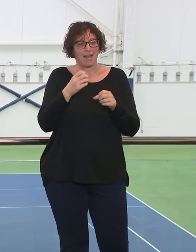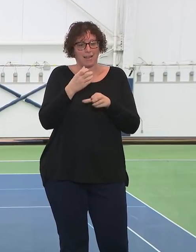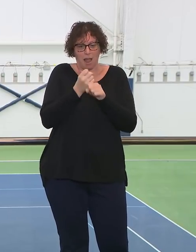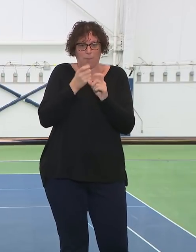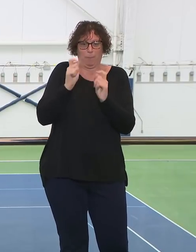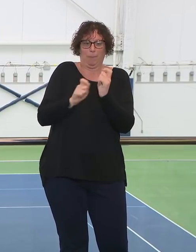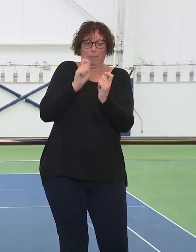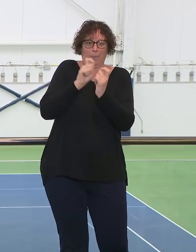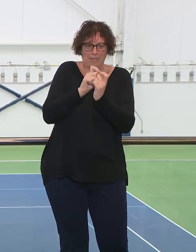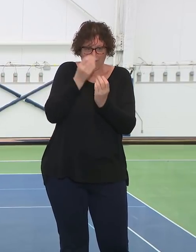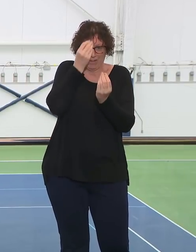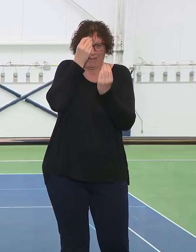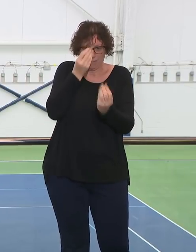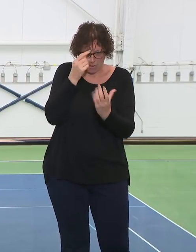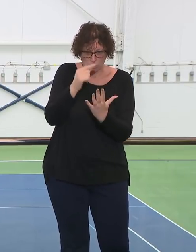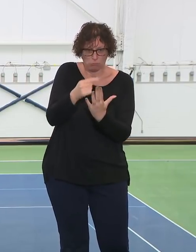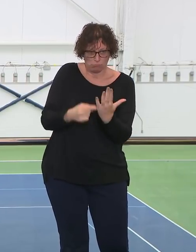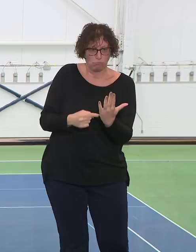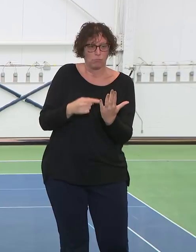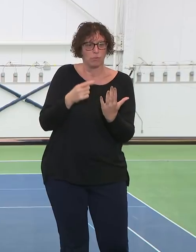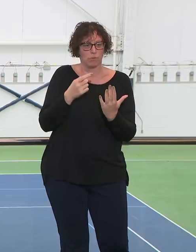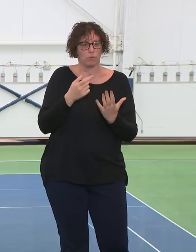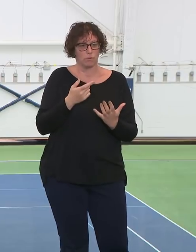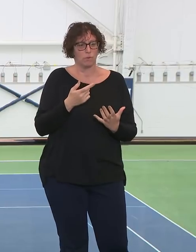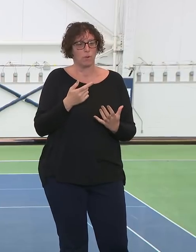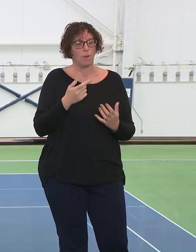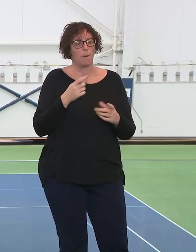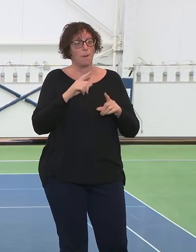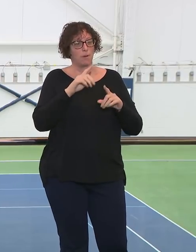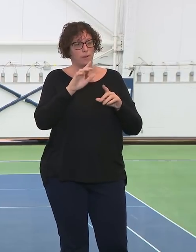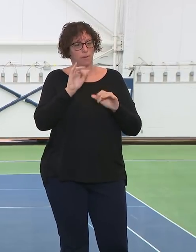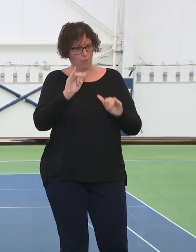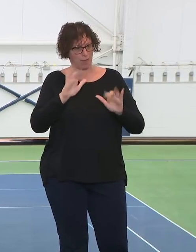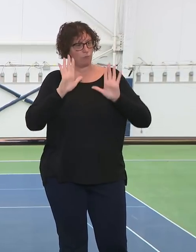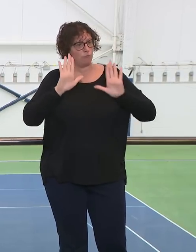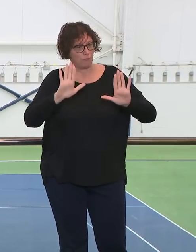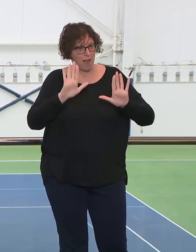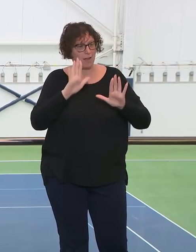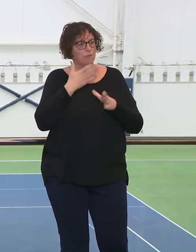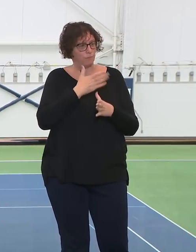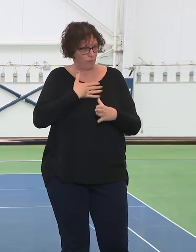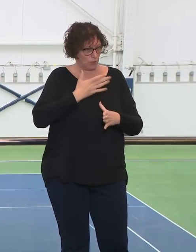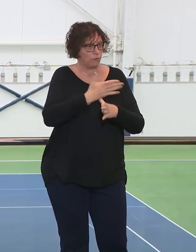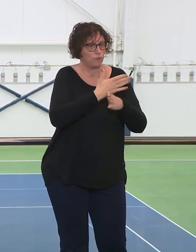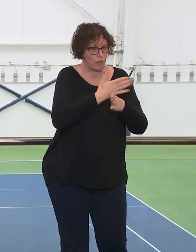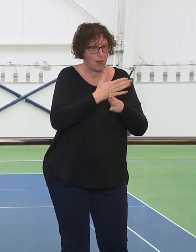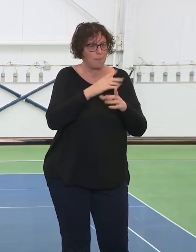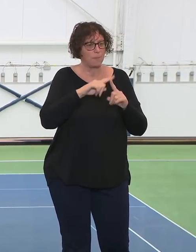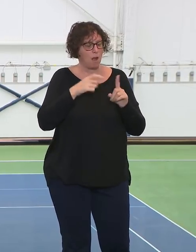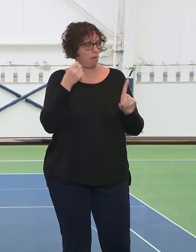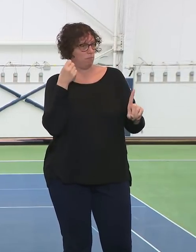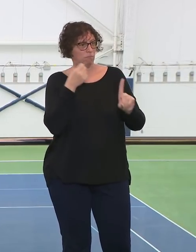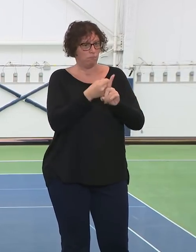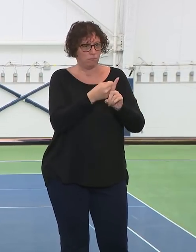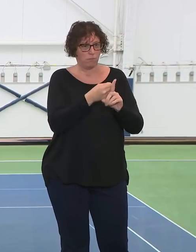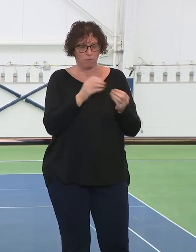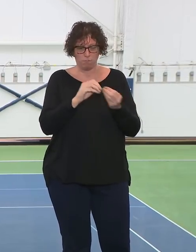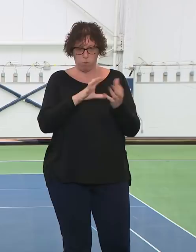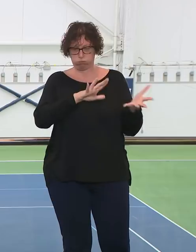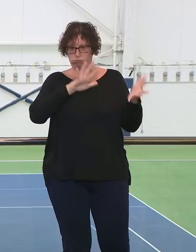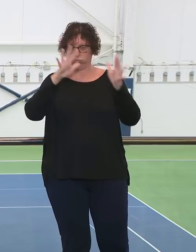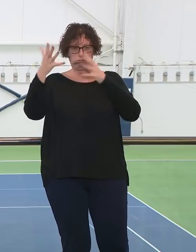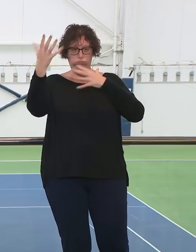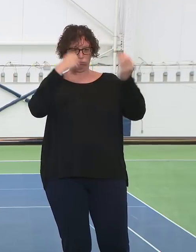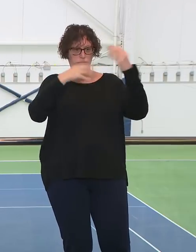people through their paces, it came back consistently. And I said, great, that's information we can put out. Then as things intensified greatly, I saw